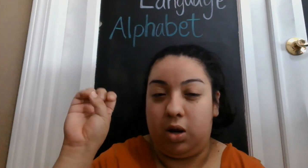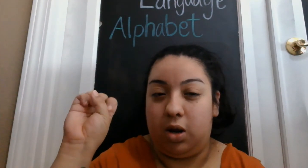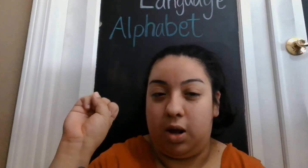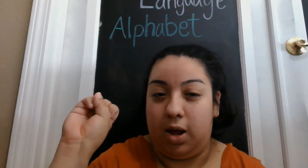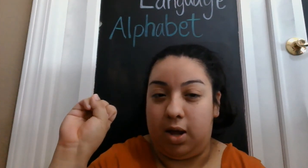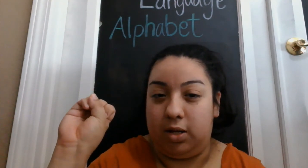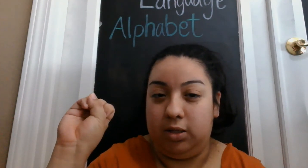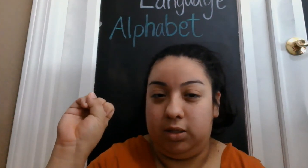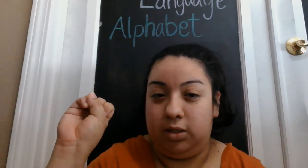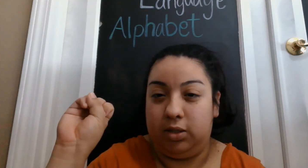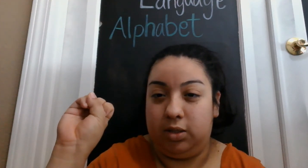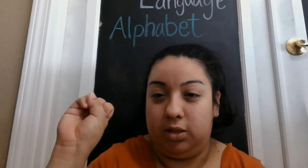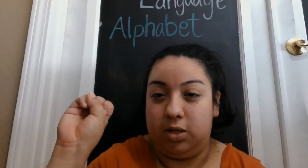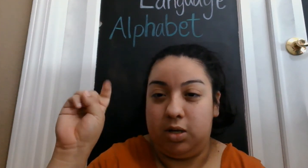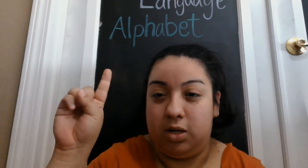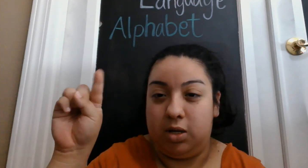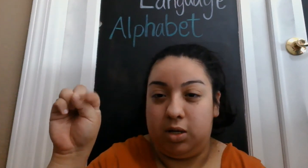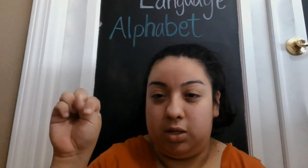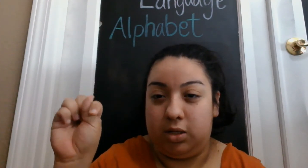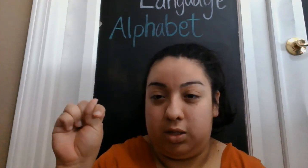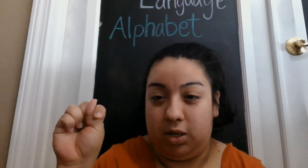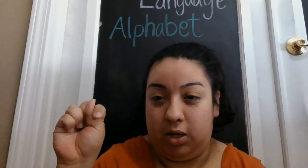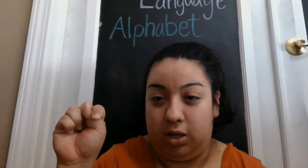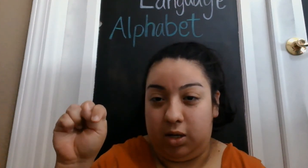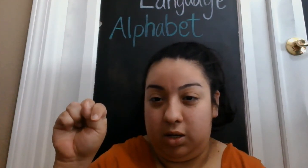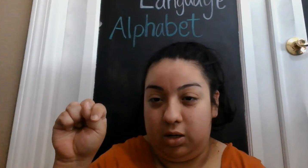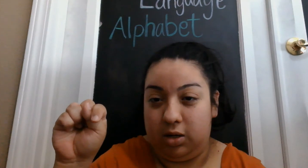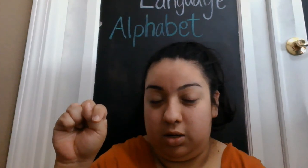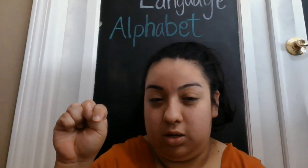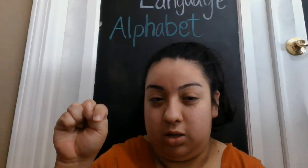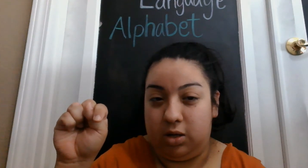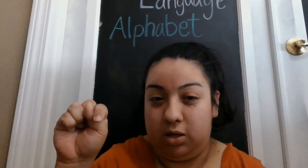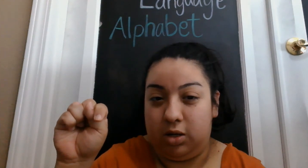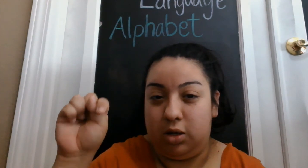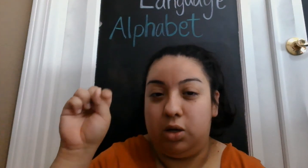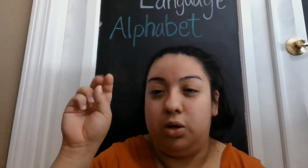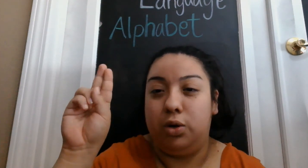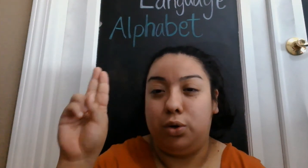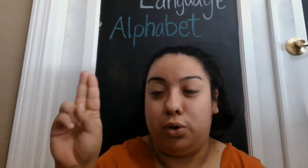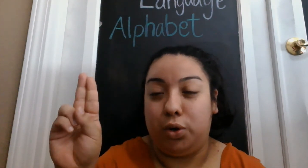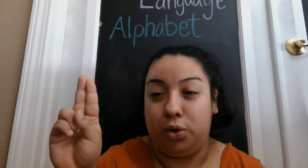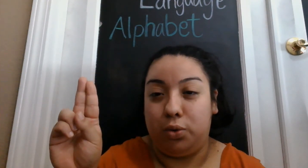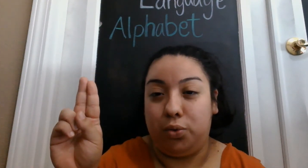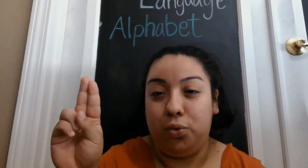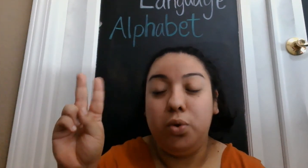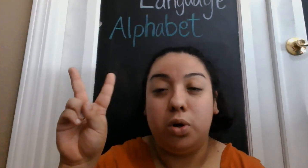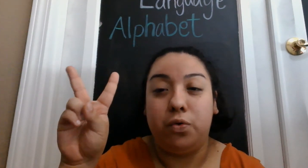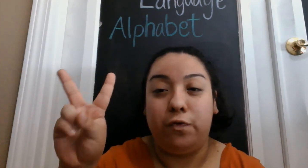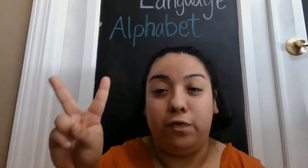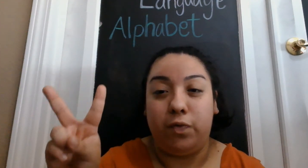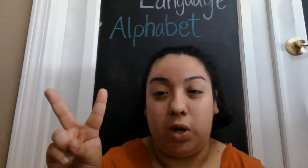S, T, U, V,